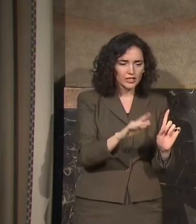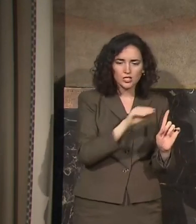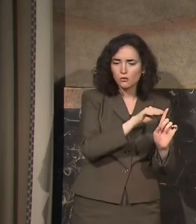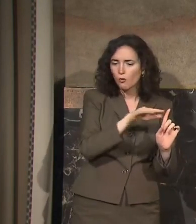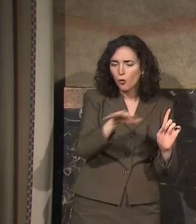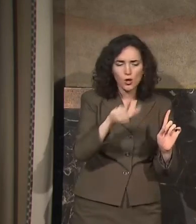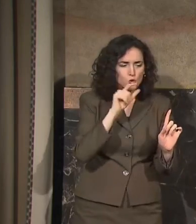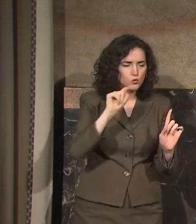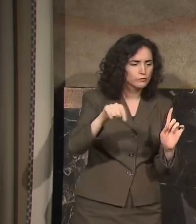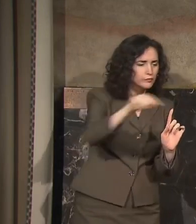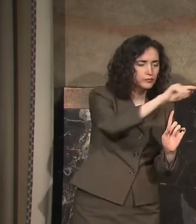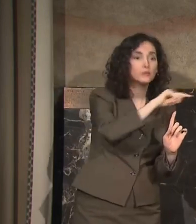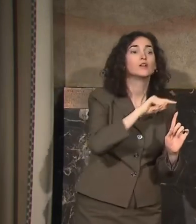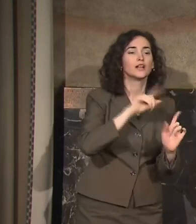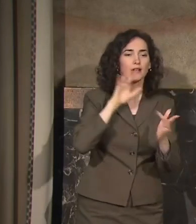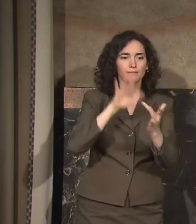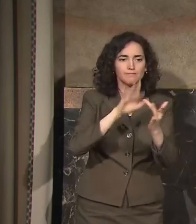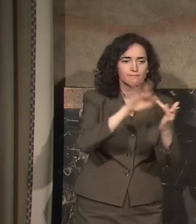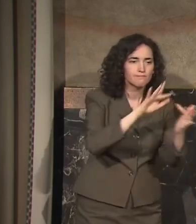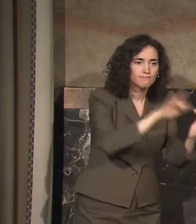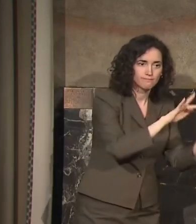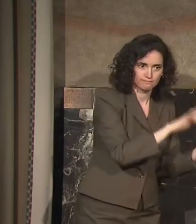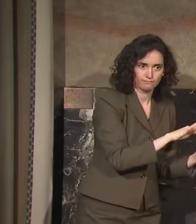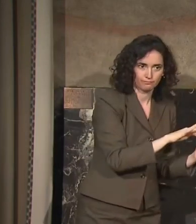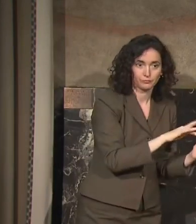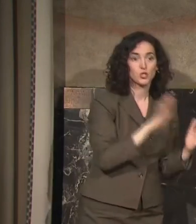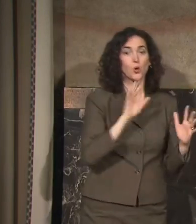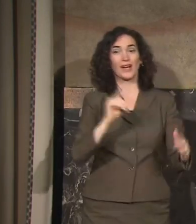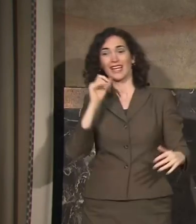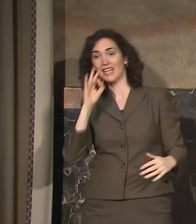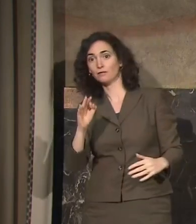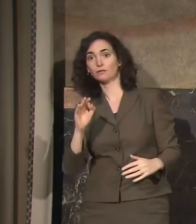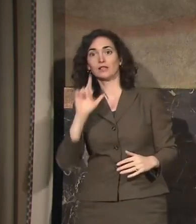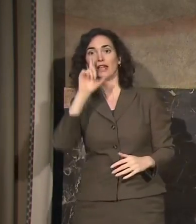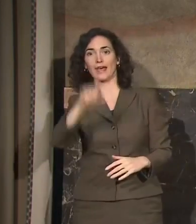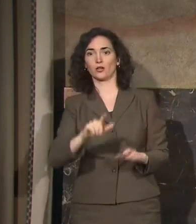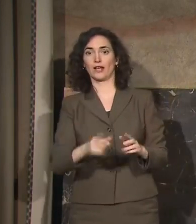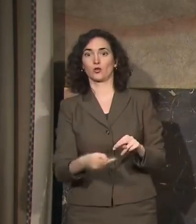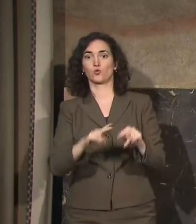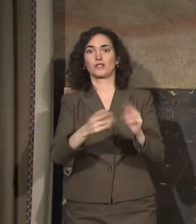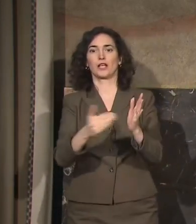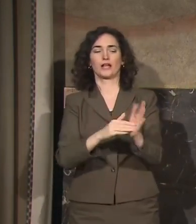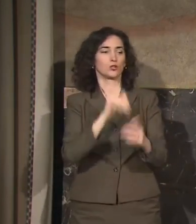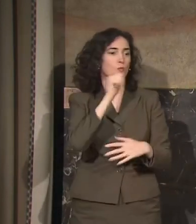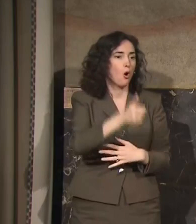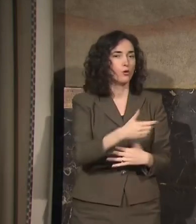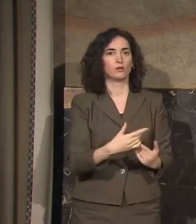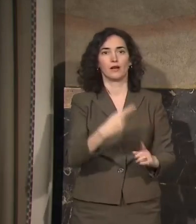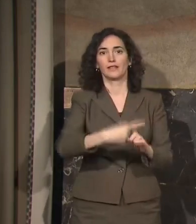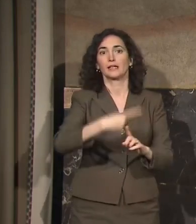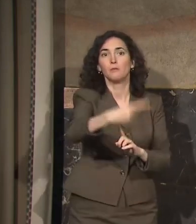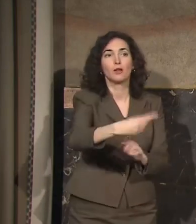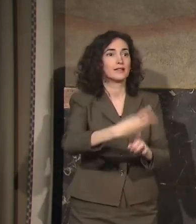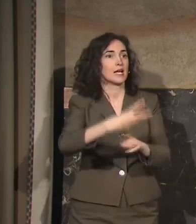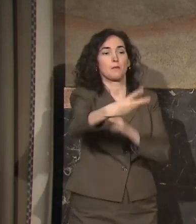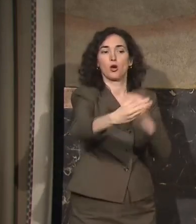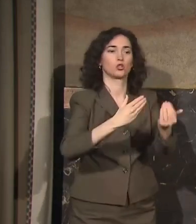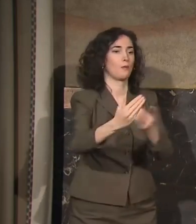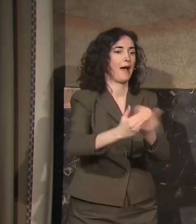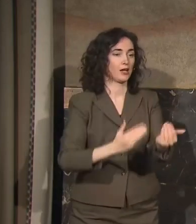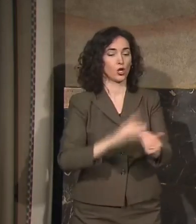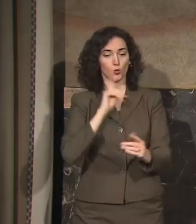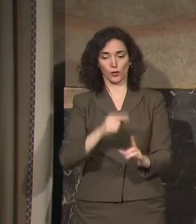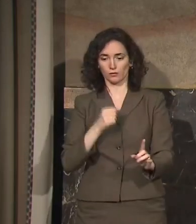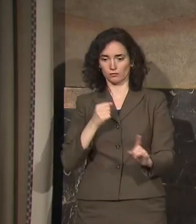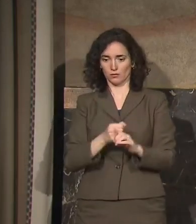whether it's tomorrow, next month, or six months from now, that we're going to know it as early as possible. And that